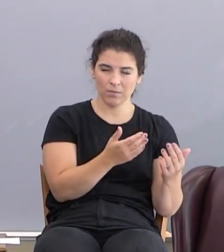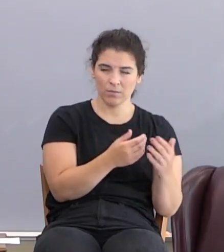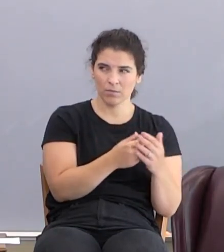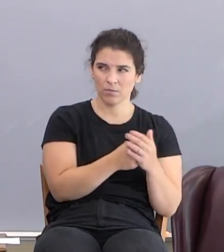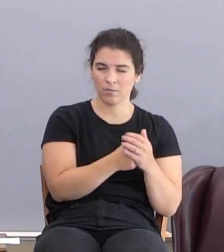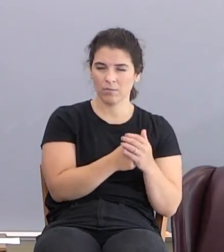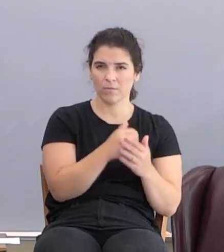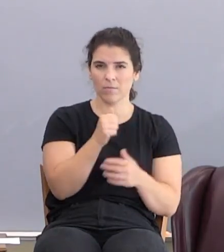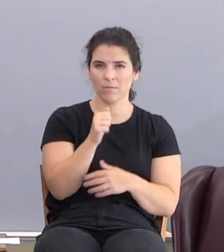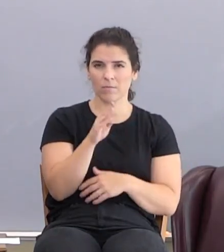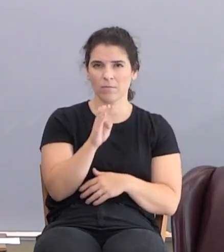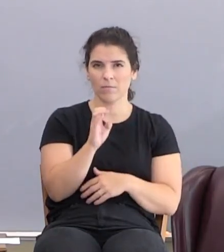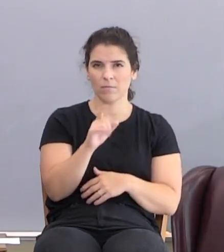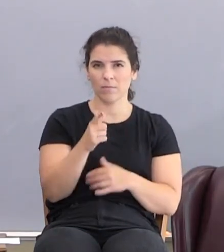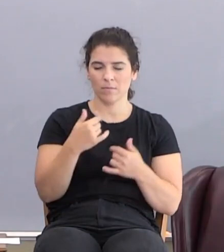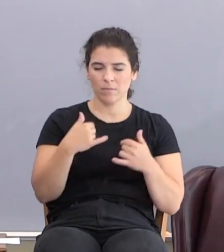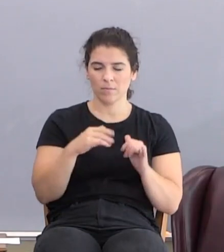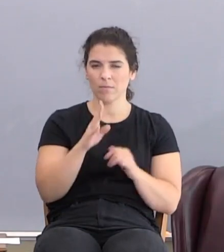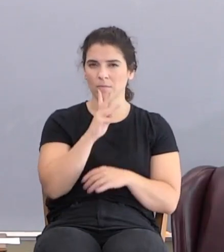That's what Abel still speaks.